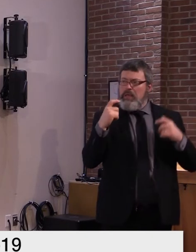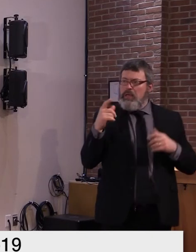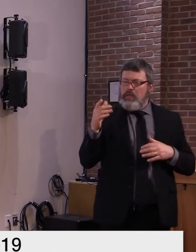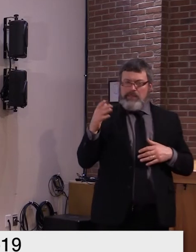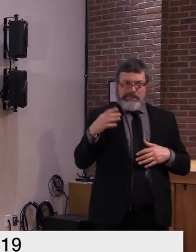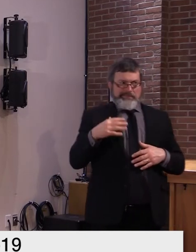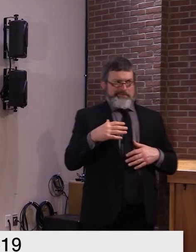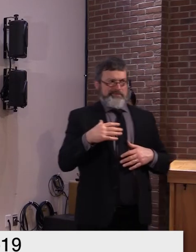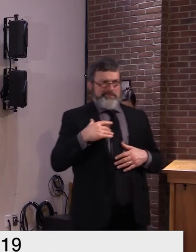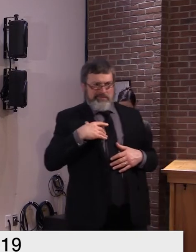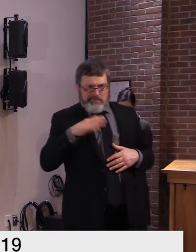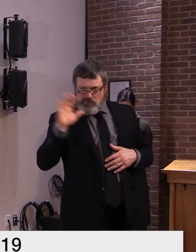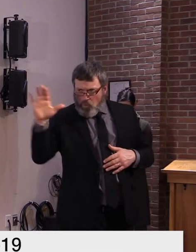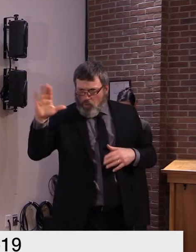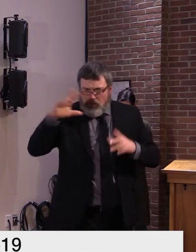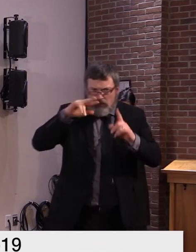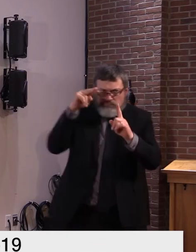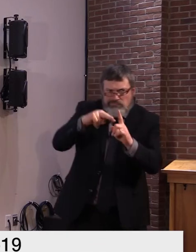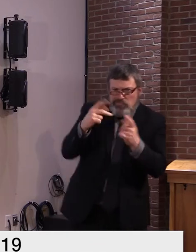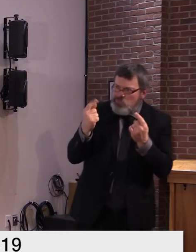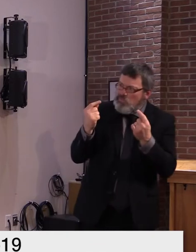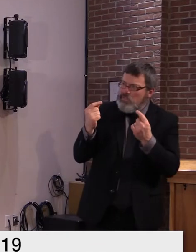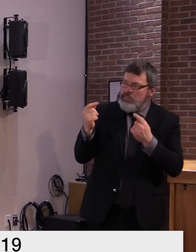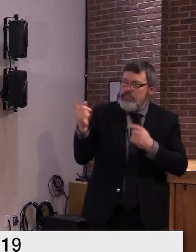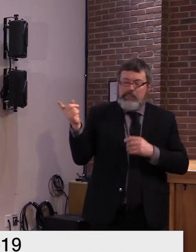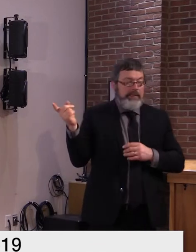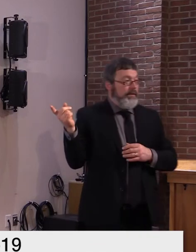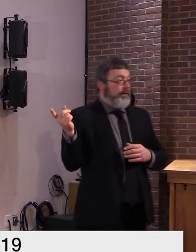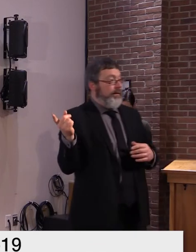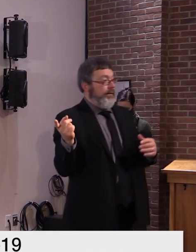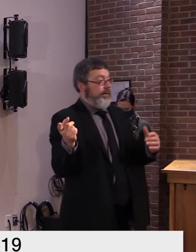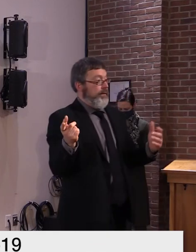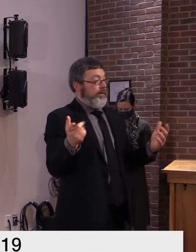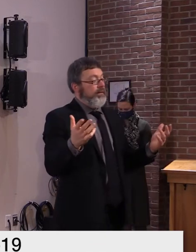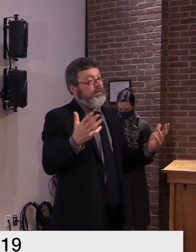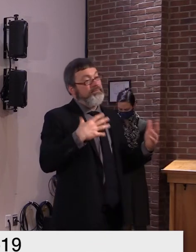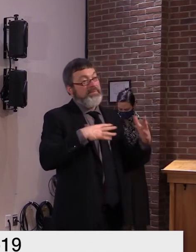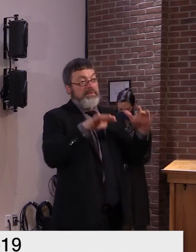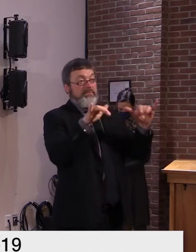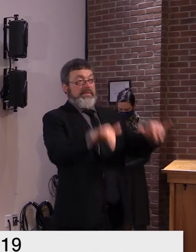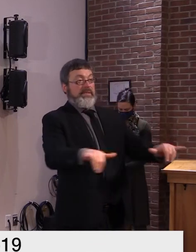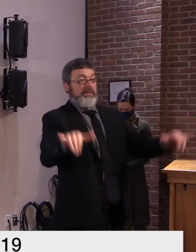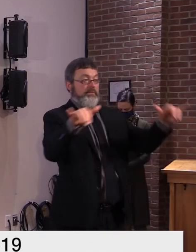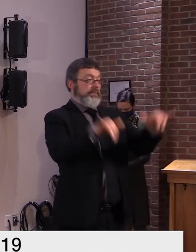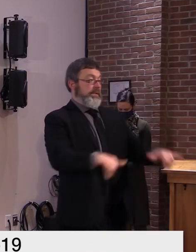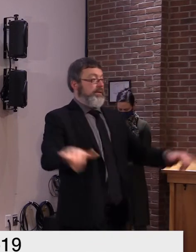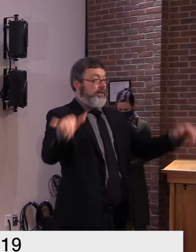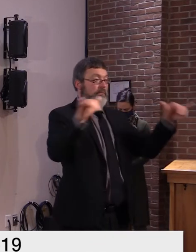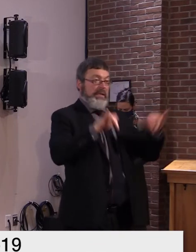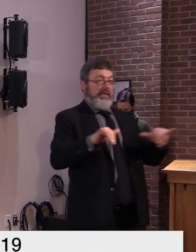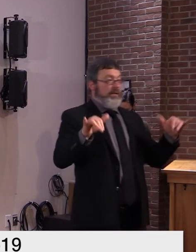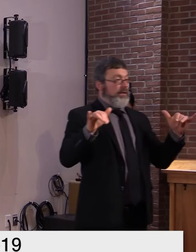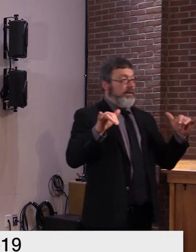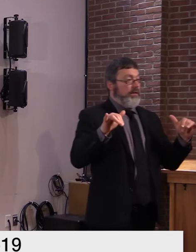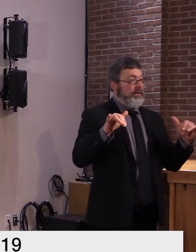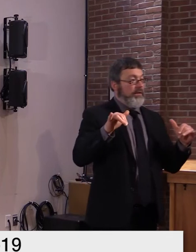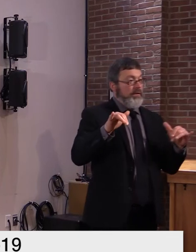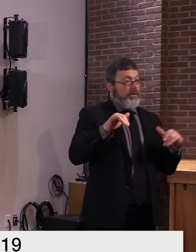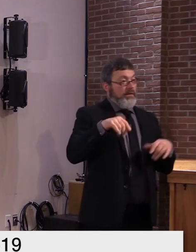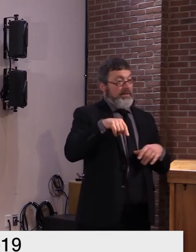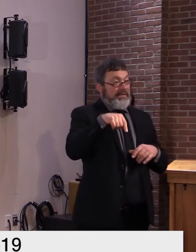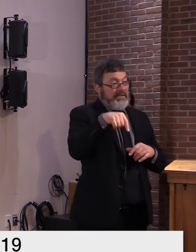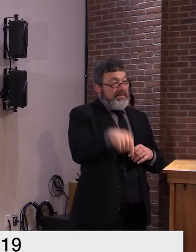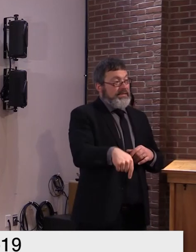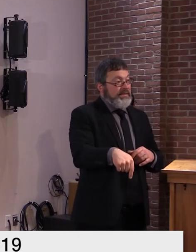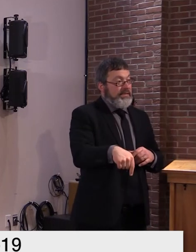remarks and what we've been saying over the last nine months hold true. These measures do work. They have been working